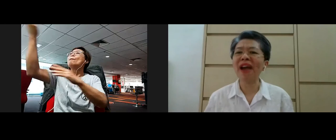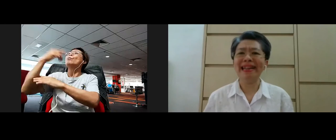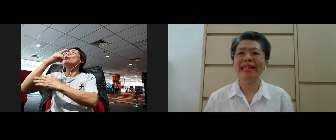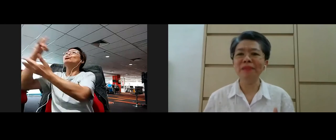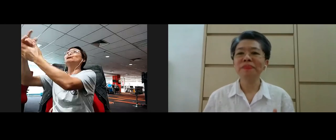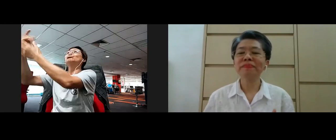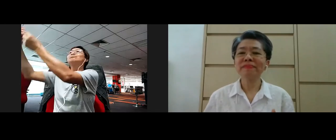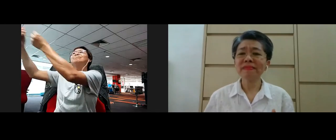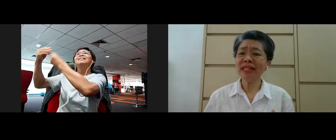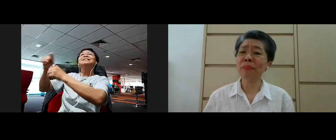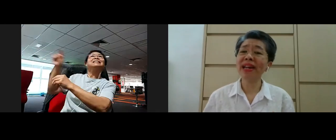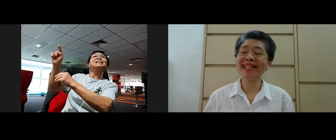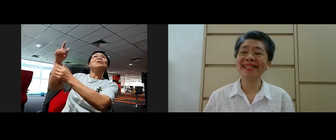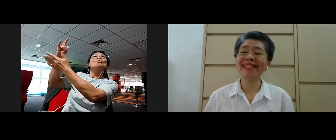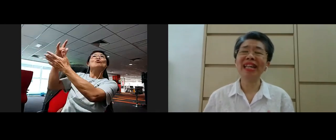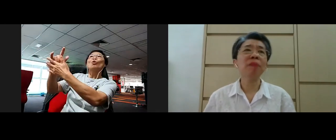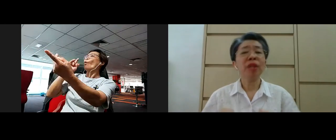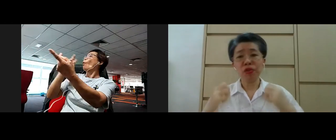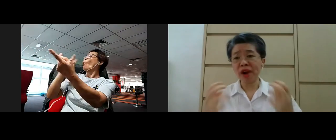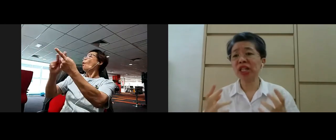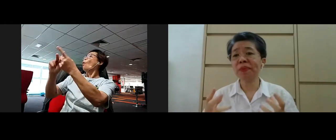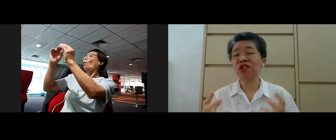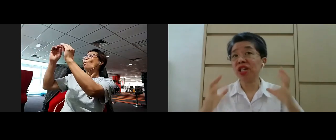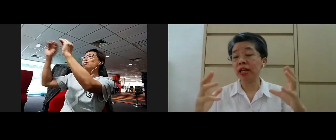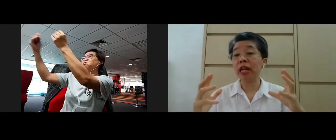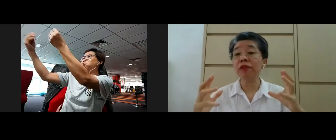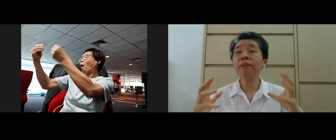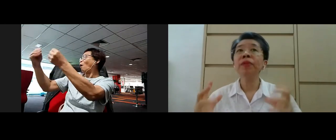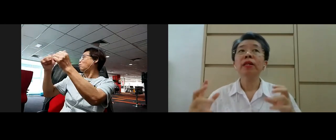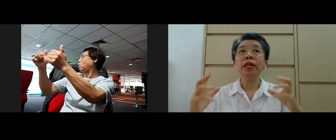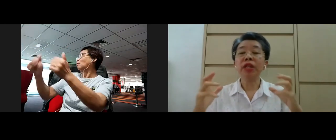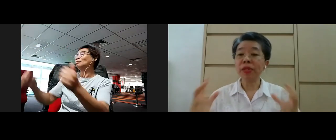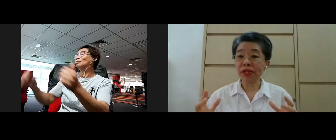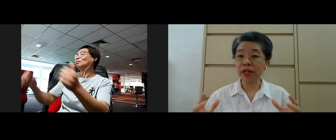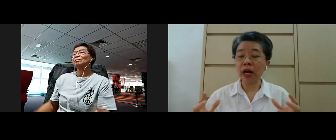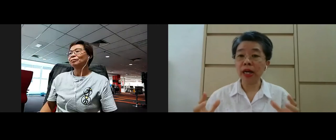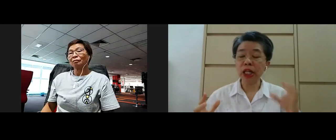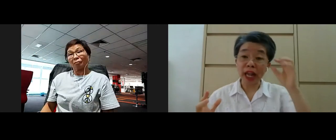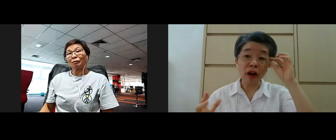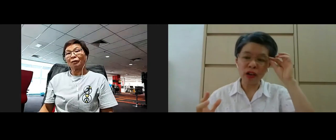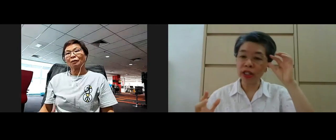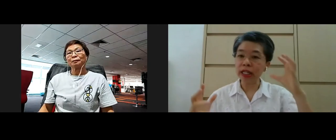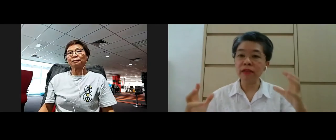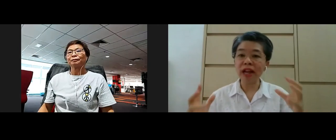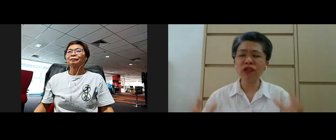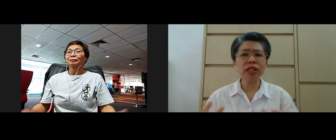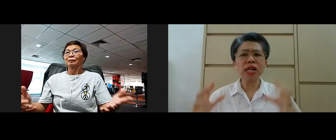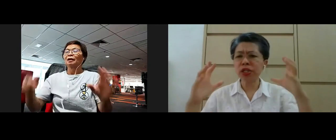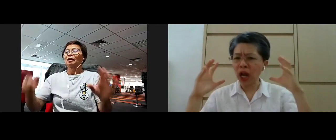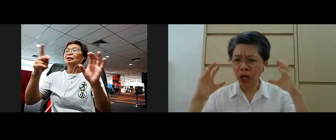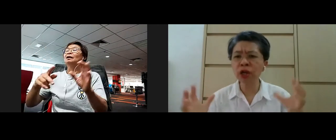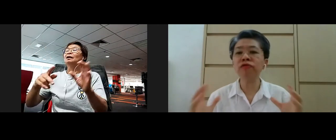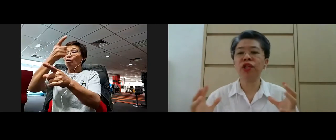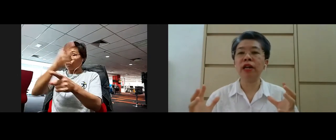perfectly the practice so right speech is an area in terms of psychological intervention